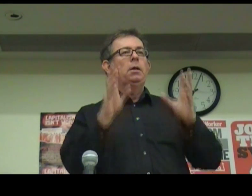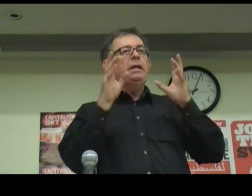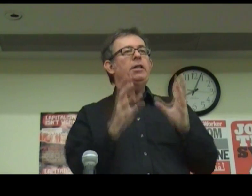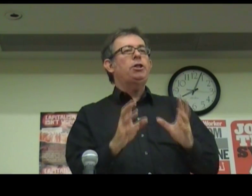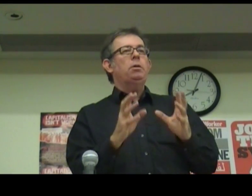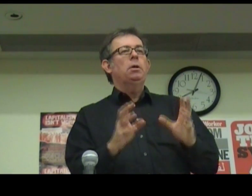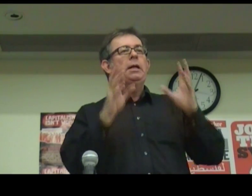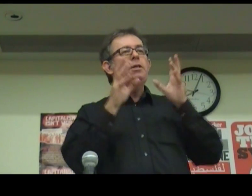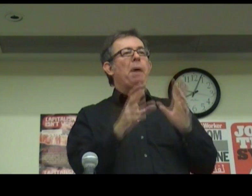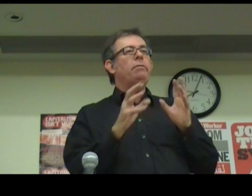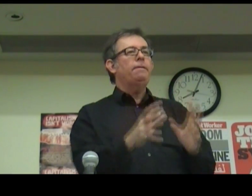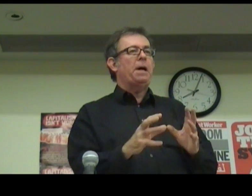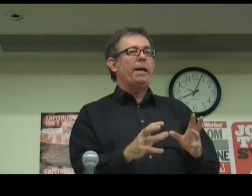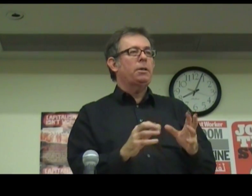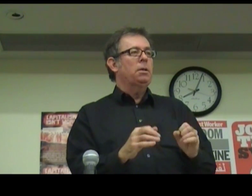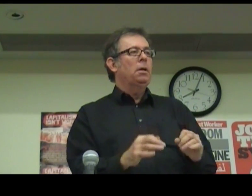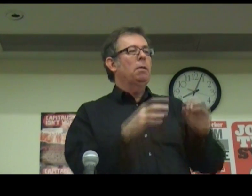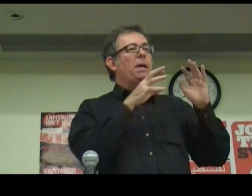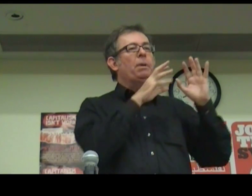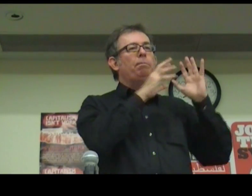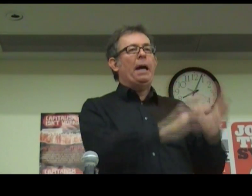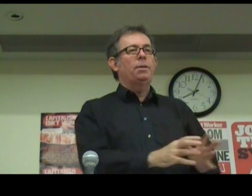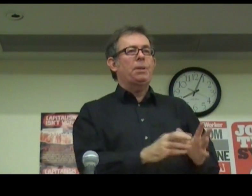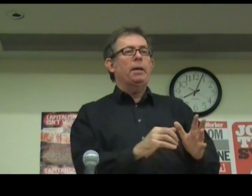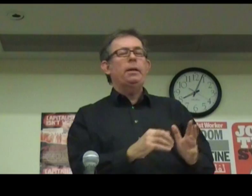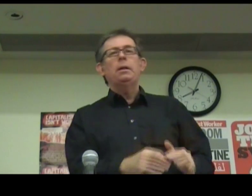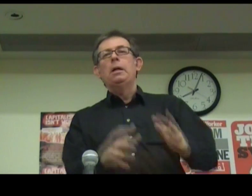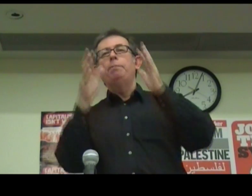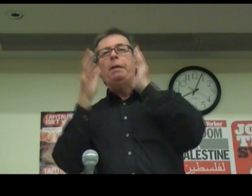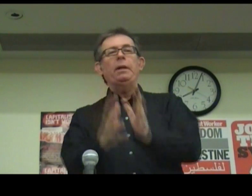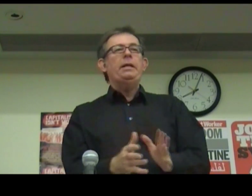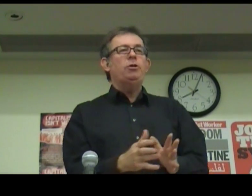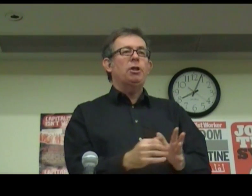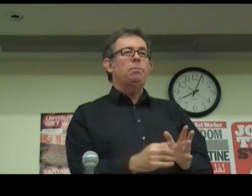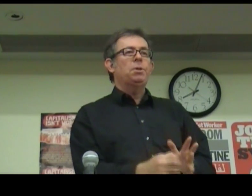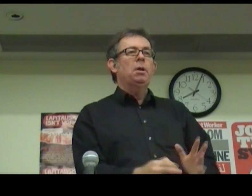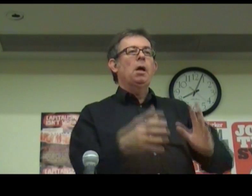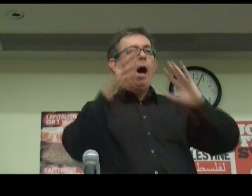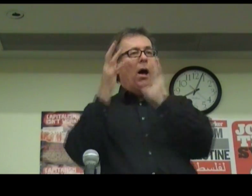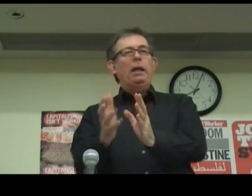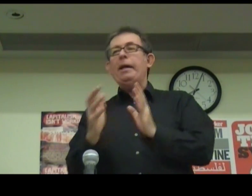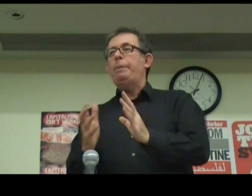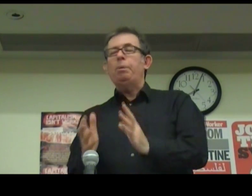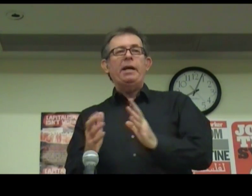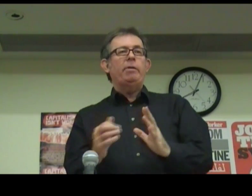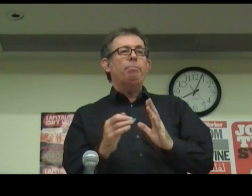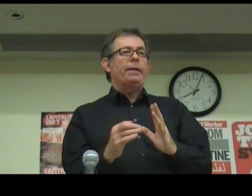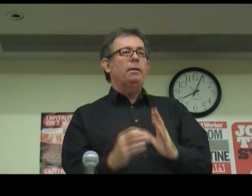The issue is about the fact that people in Palestine and people in Egypt are like people here in Britain